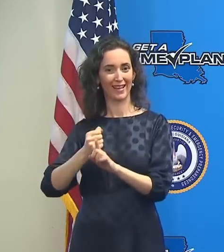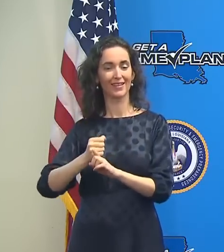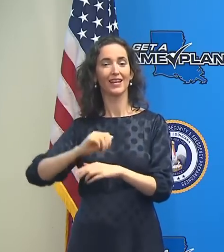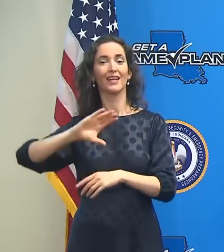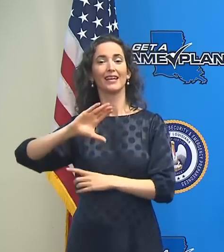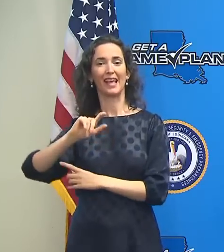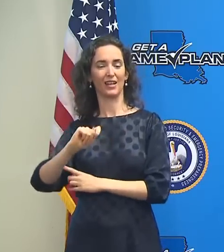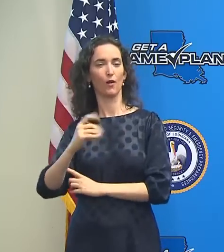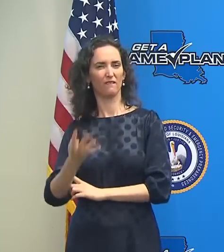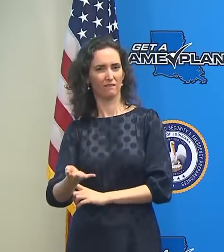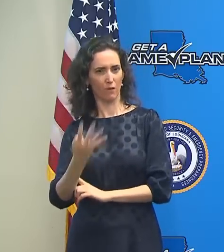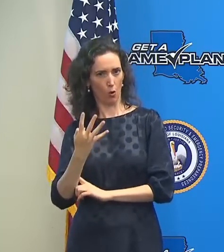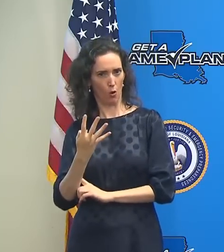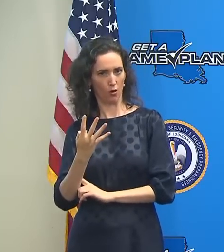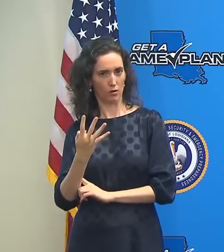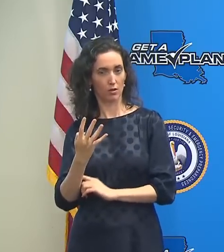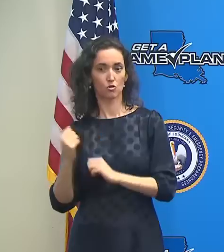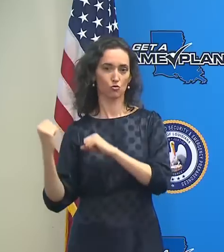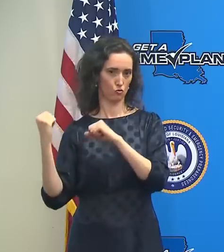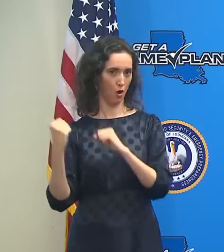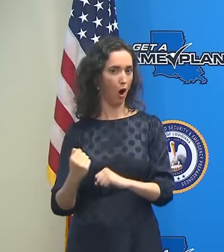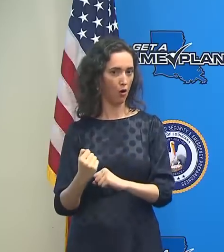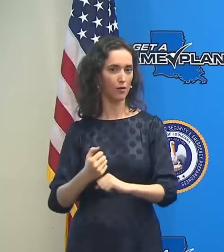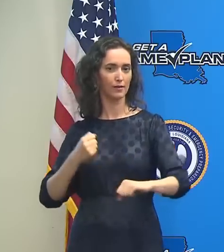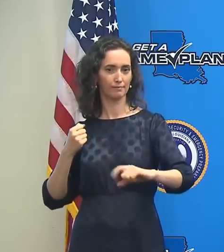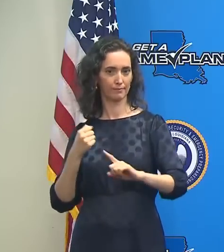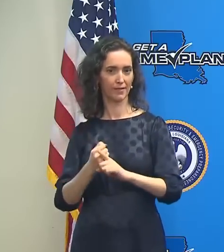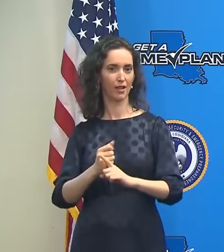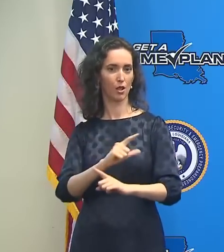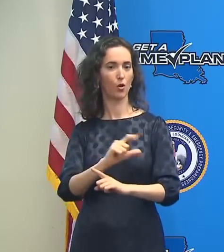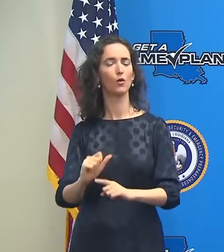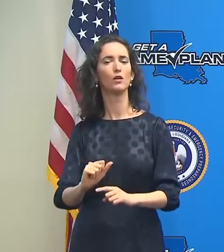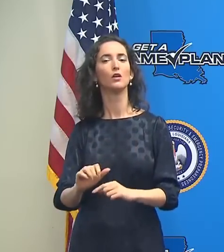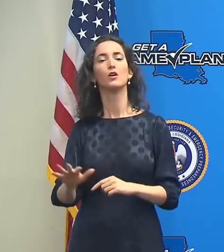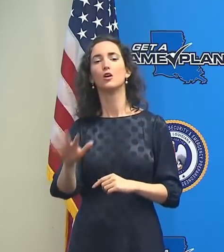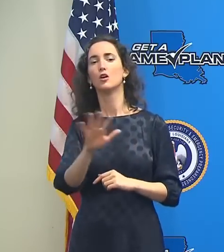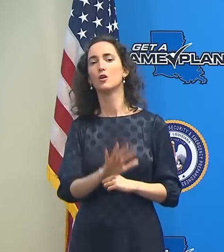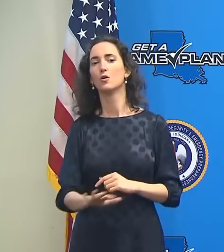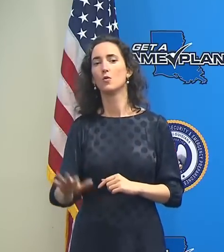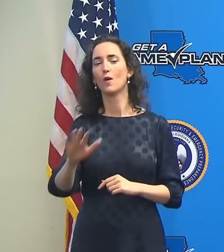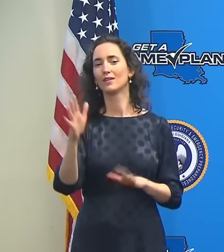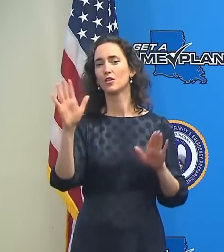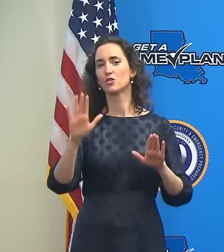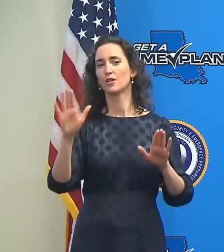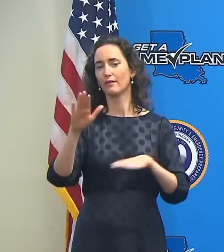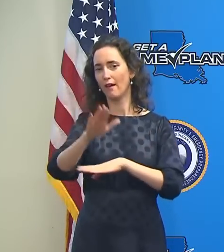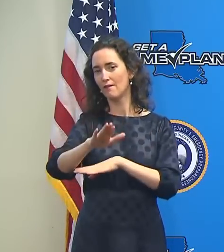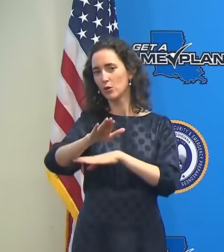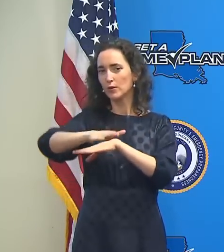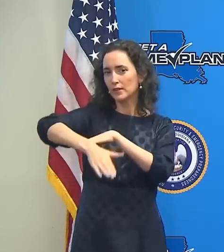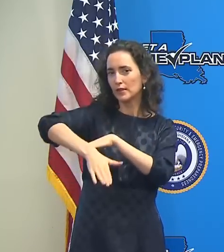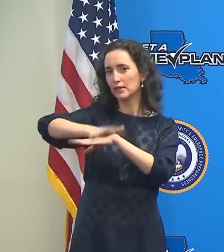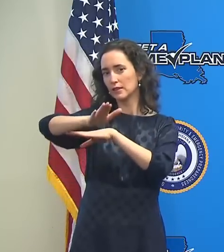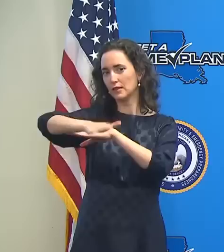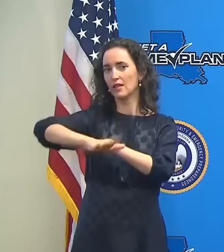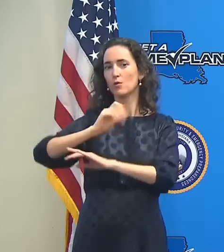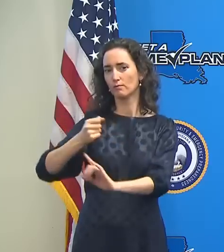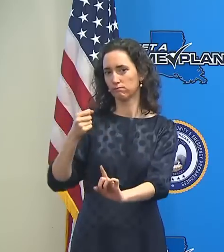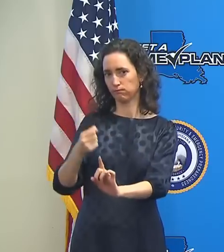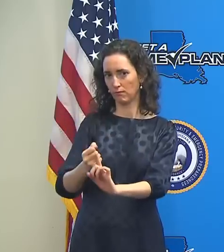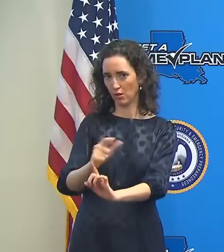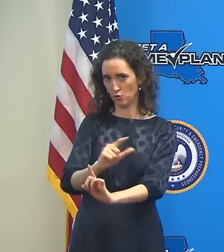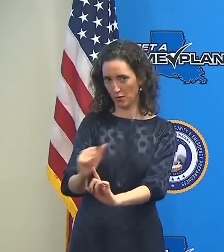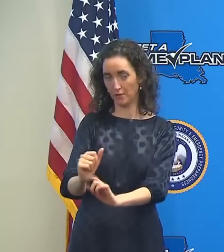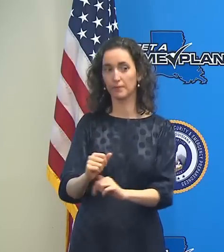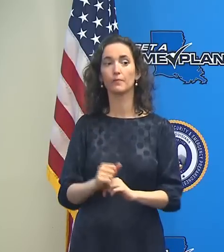when it makes landfall on the coast of Louisiana sometime on Sunday afternoon or evening. At that